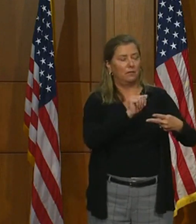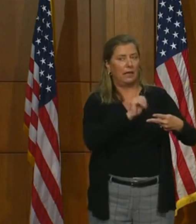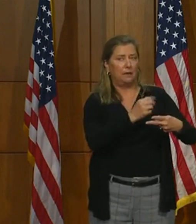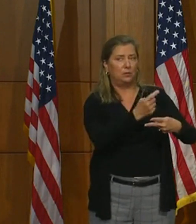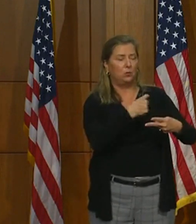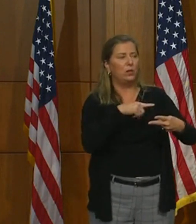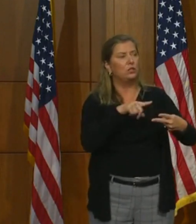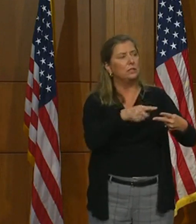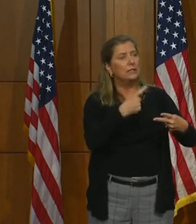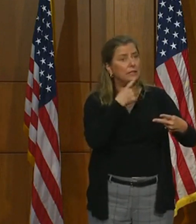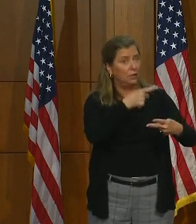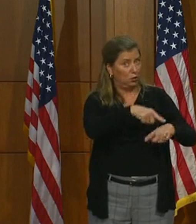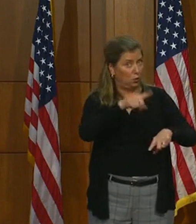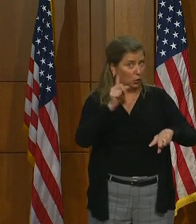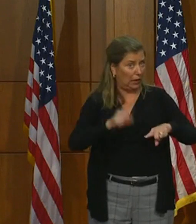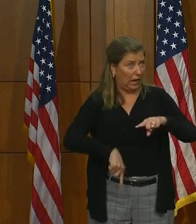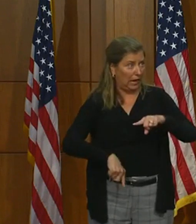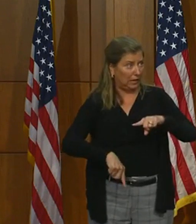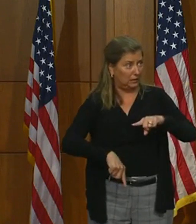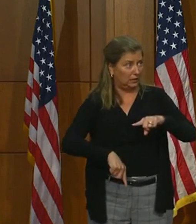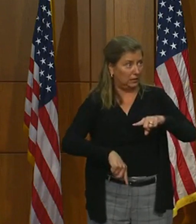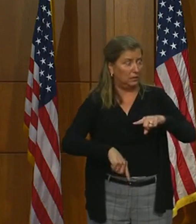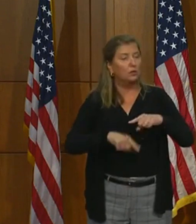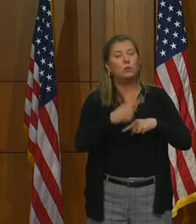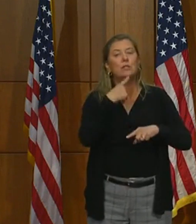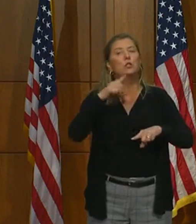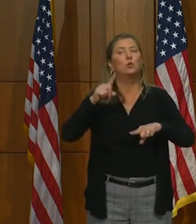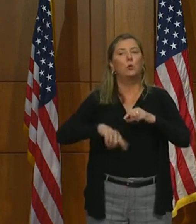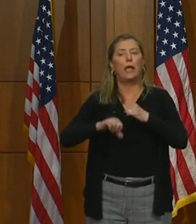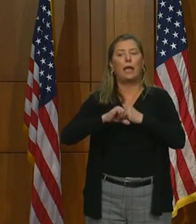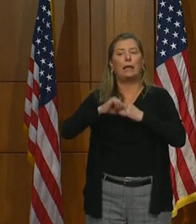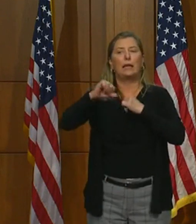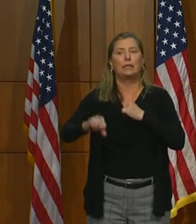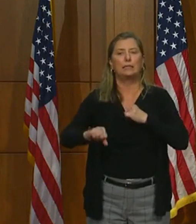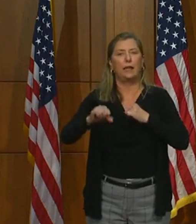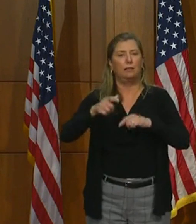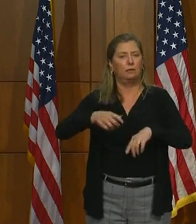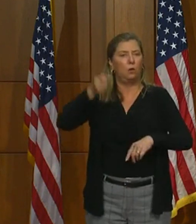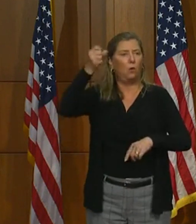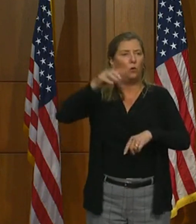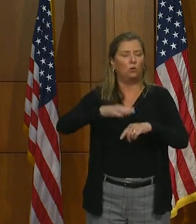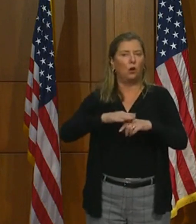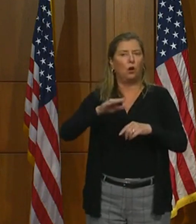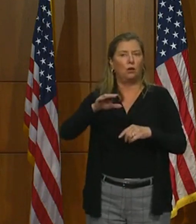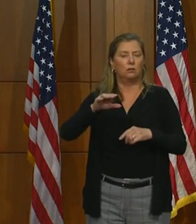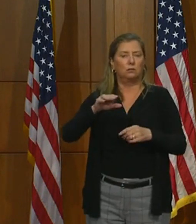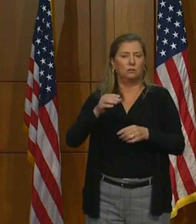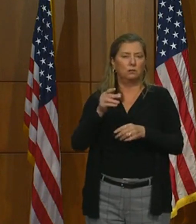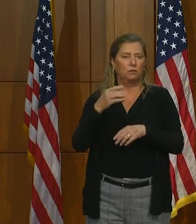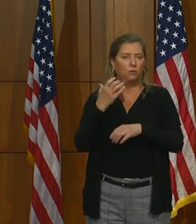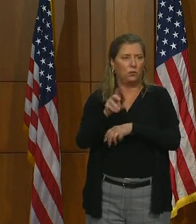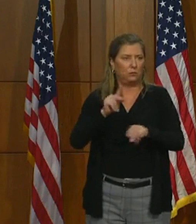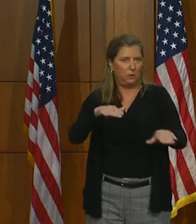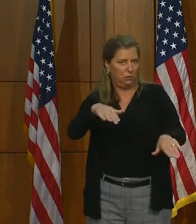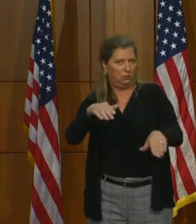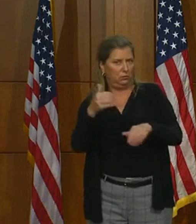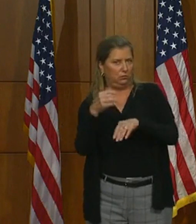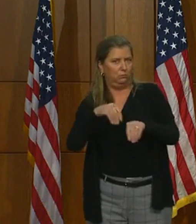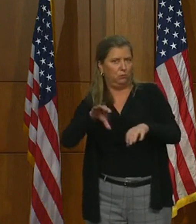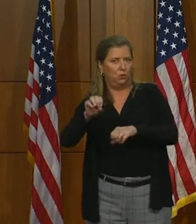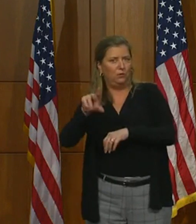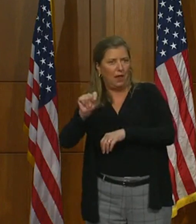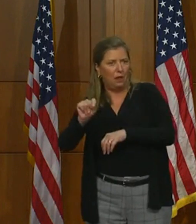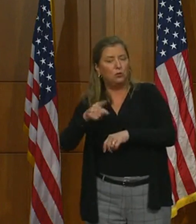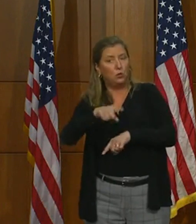You mentioned that you cannot extend the moratorium on evictions statewide unilaterally, but you can request it through the judicial